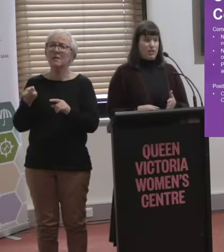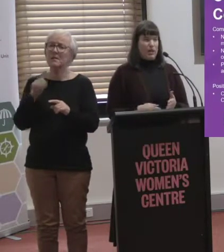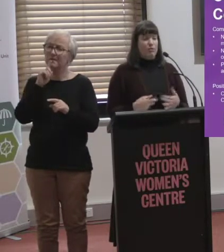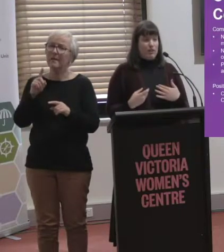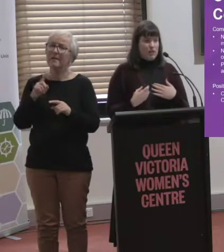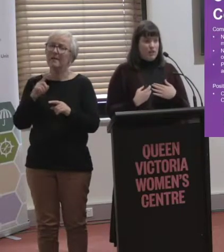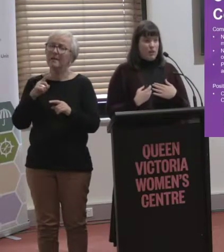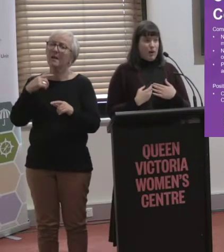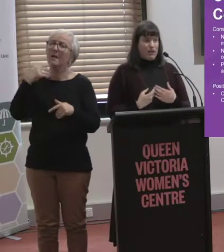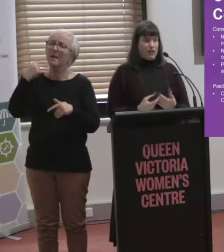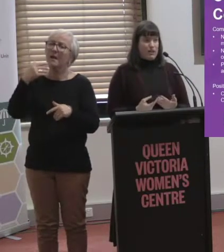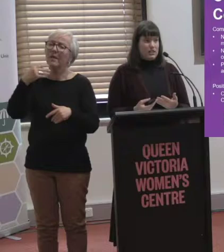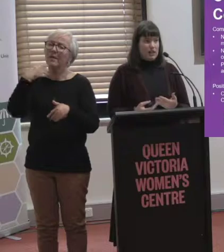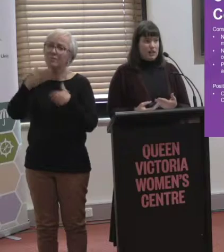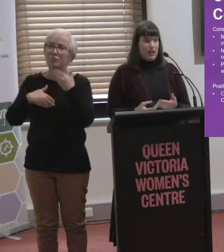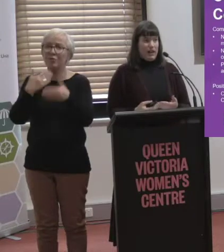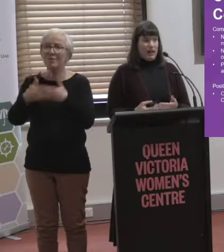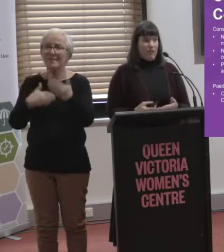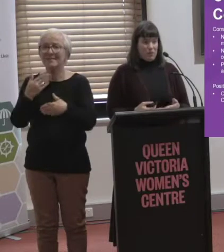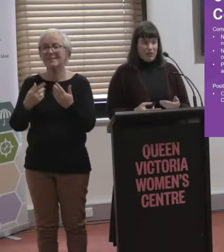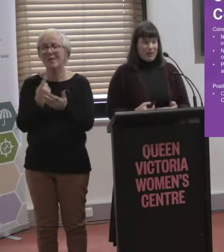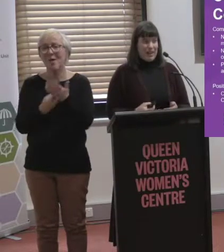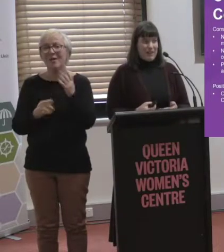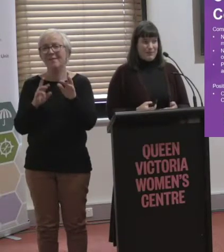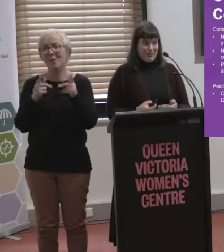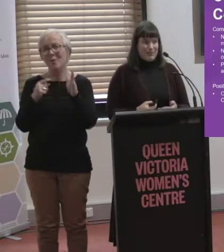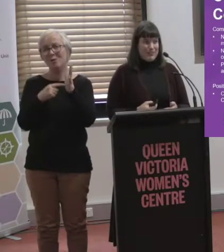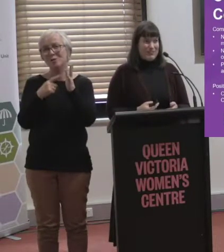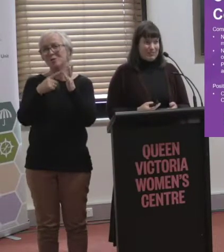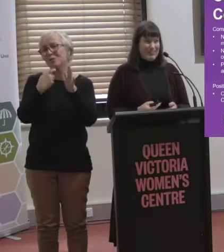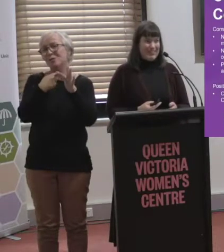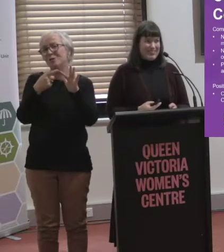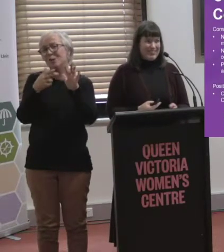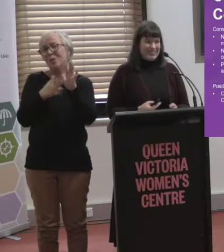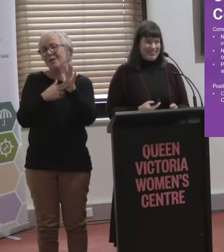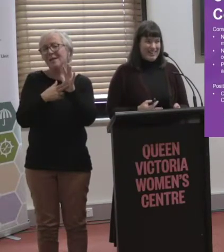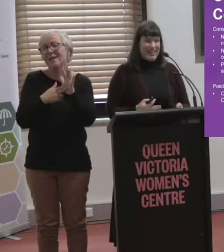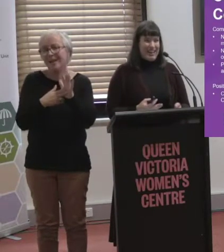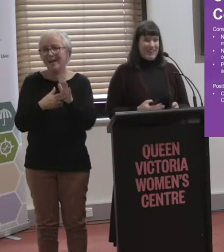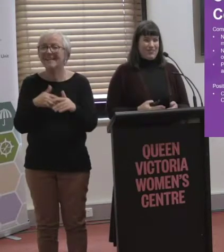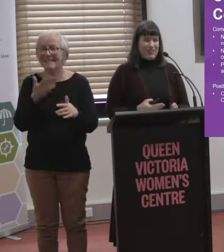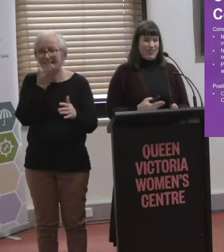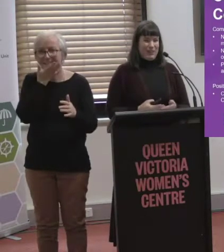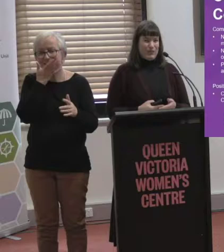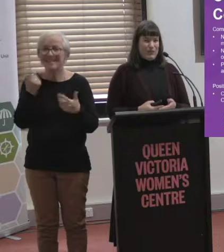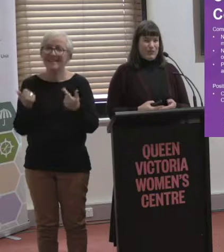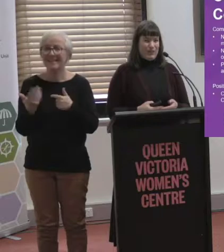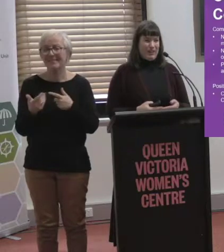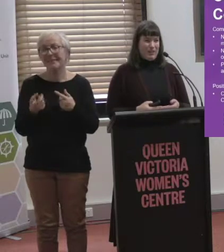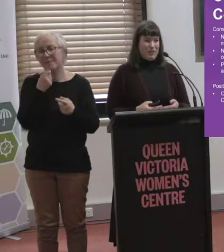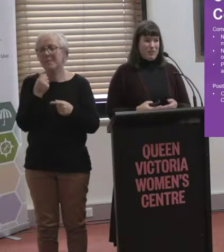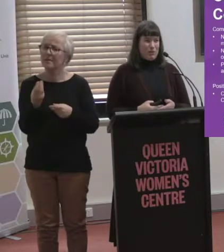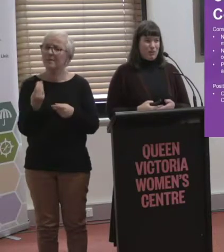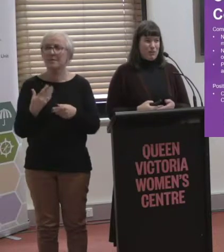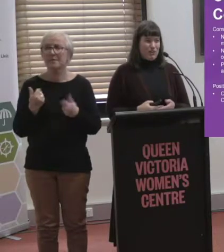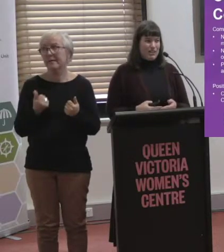quite... They felt quite tokenistic. That word actually came up at every single forum that we went to, which I thought was quite